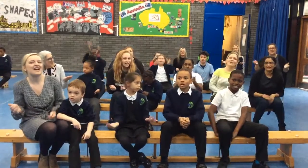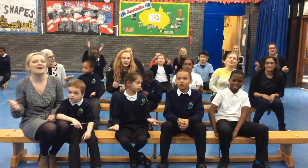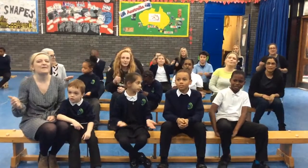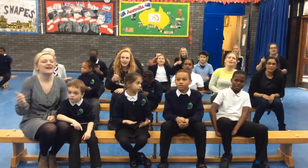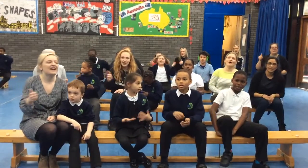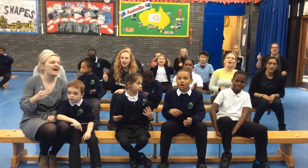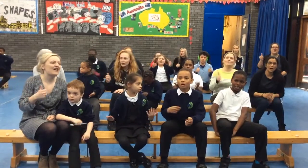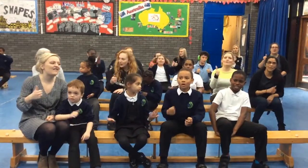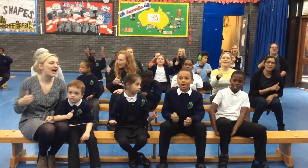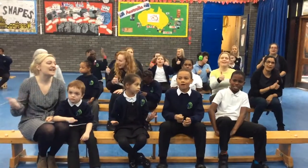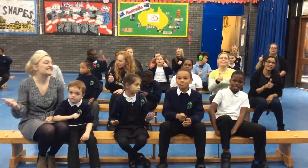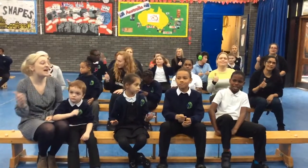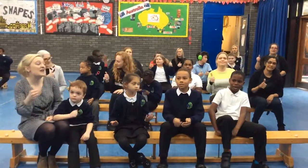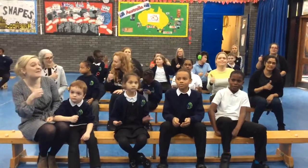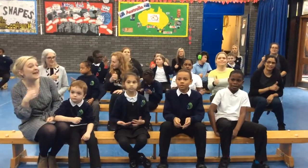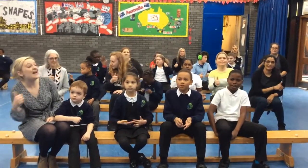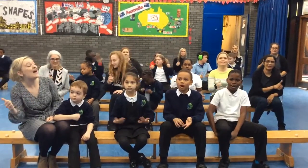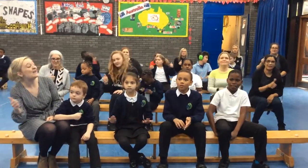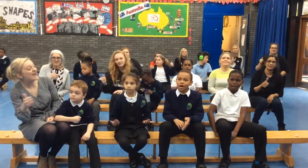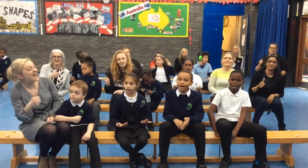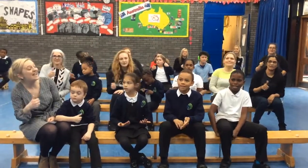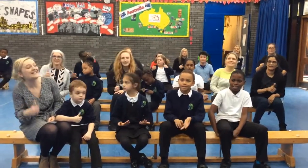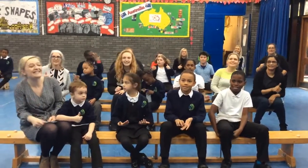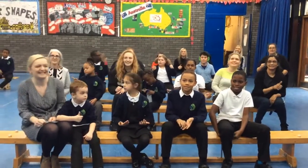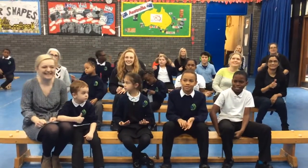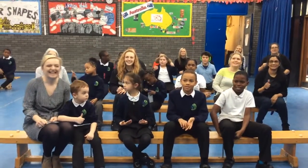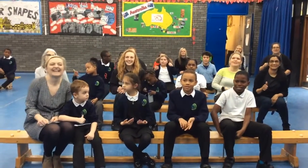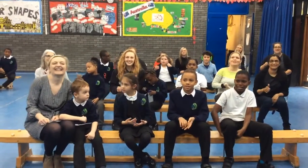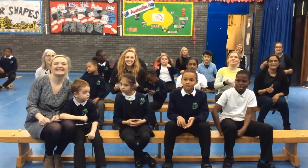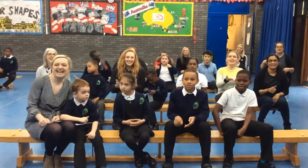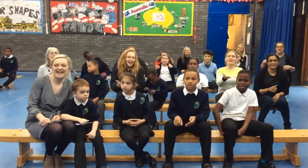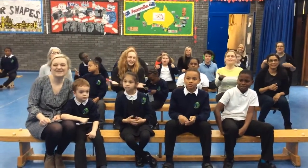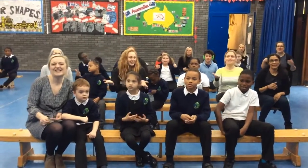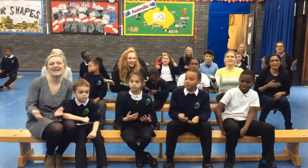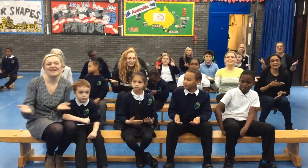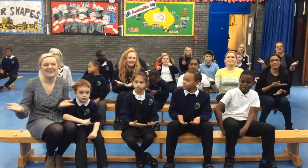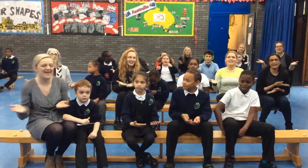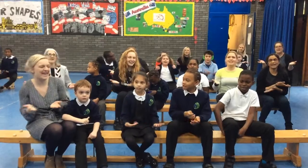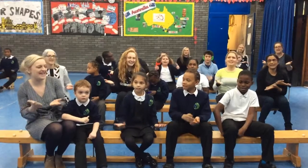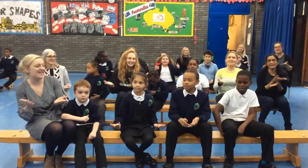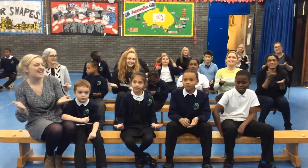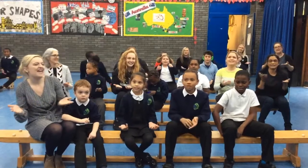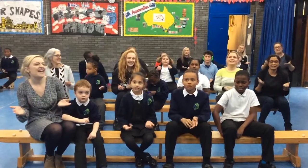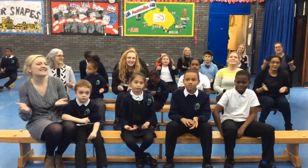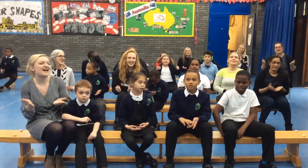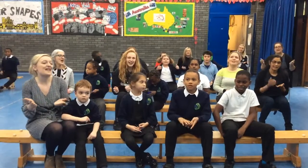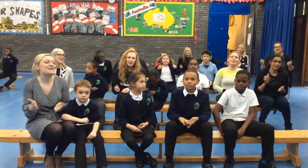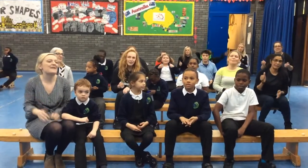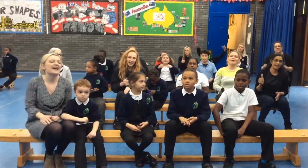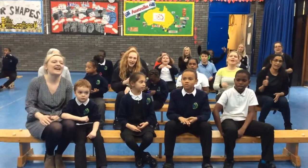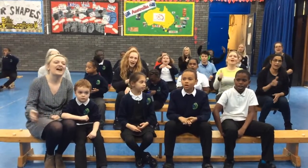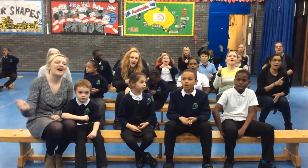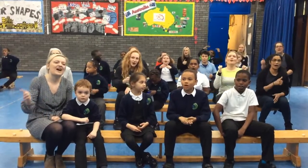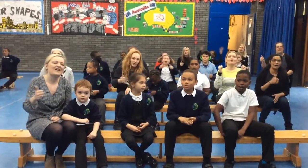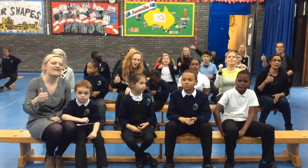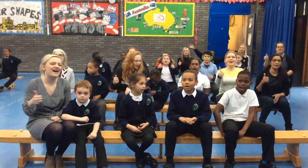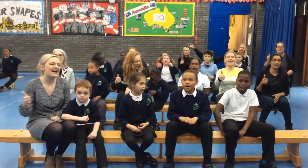gonna be alright Cause every little thing is gonna be alright